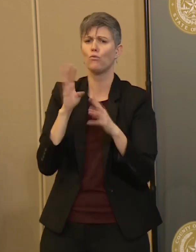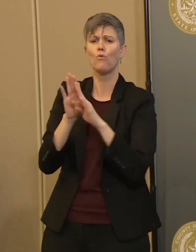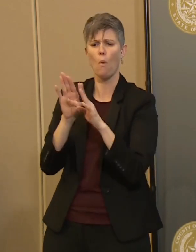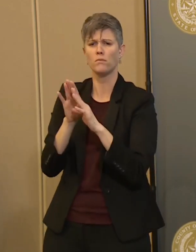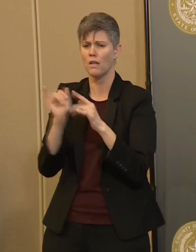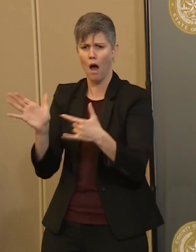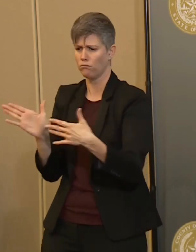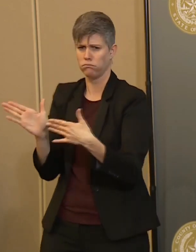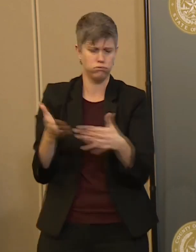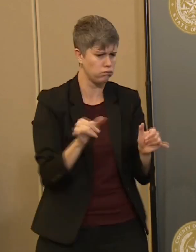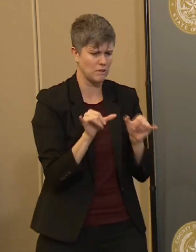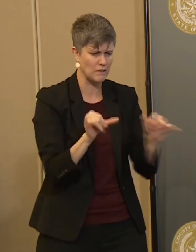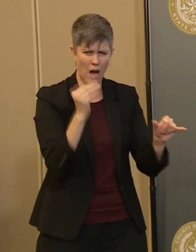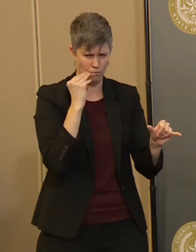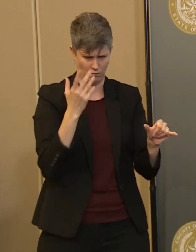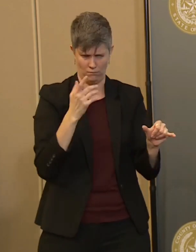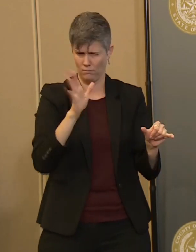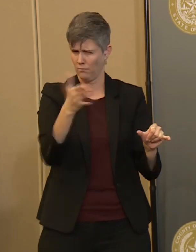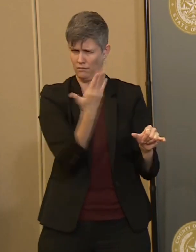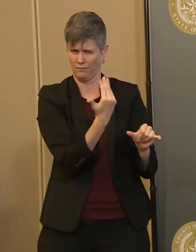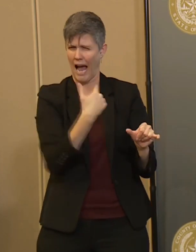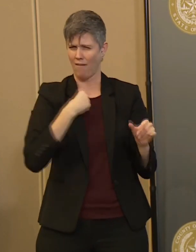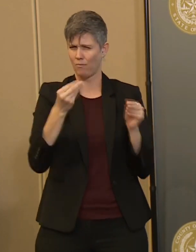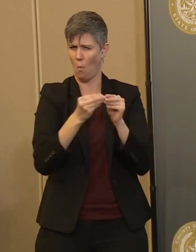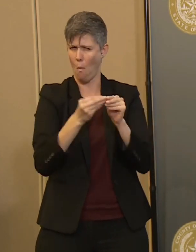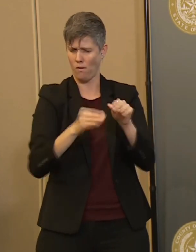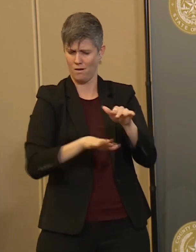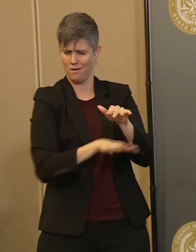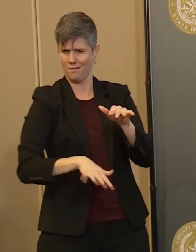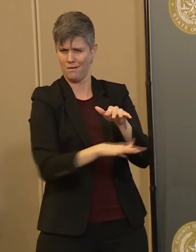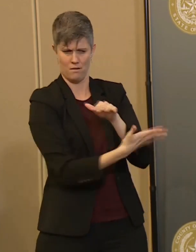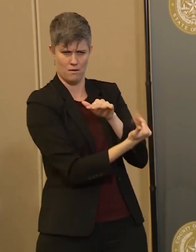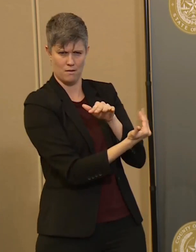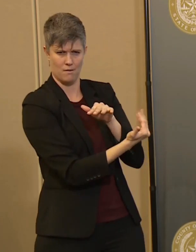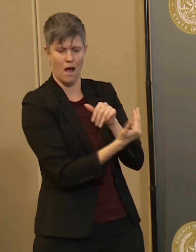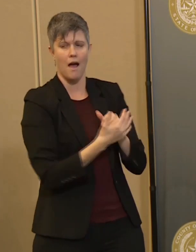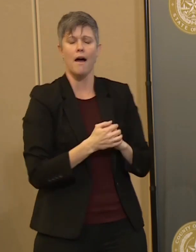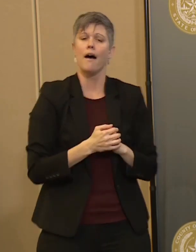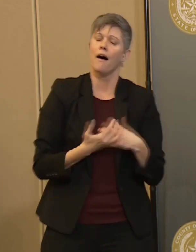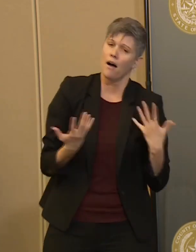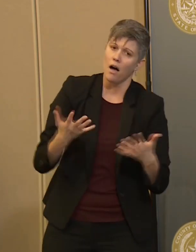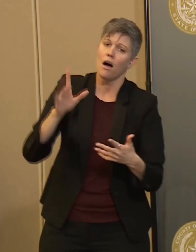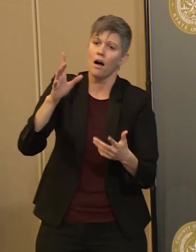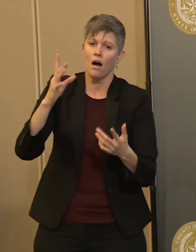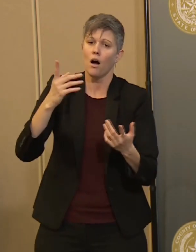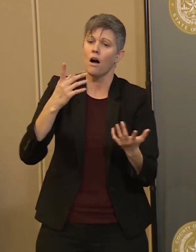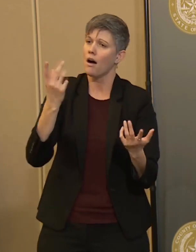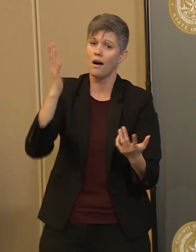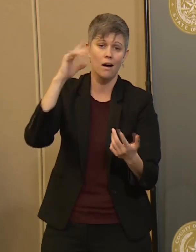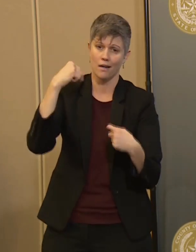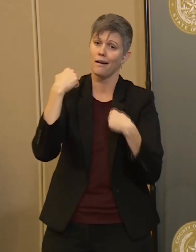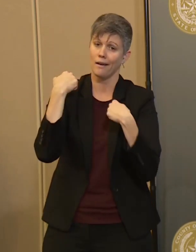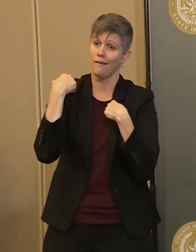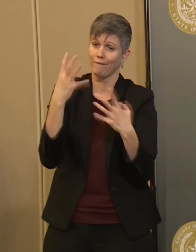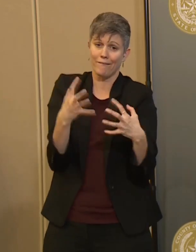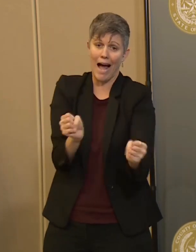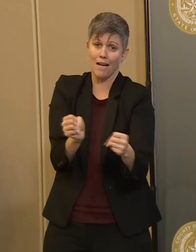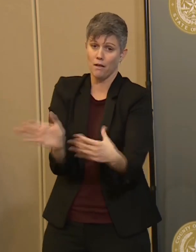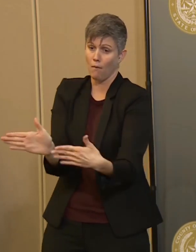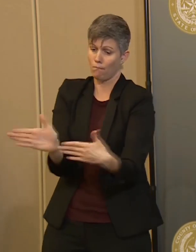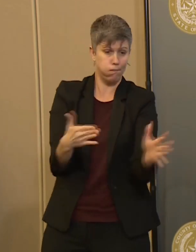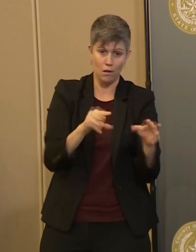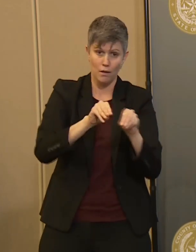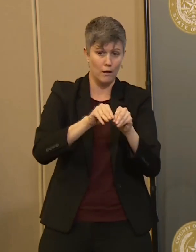full sort of stay-at-home order. This has been a swift-moving, unfolding pandemic,